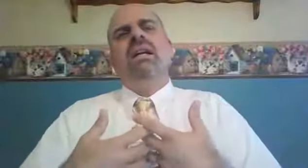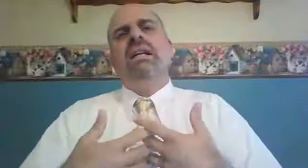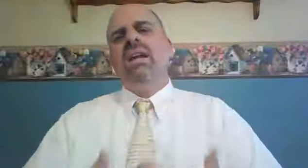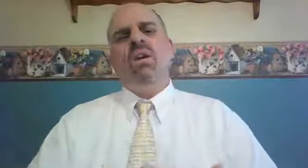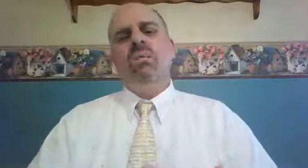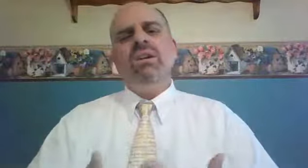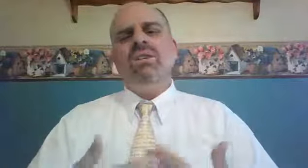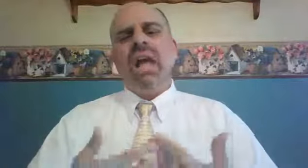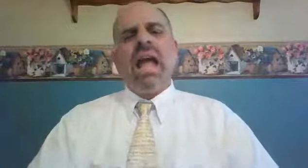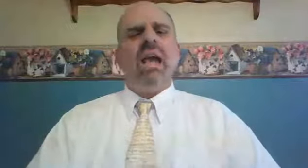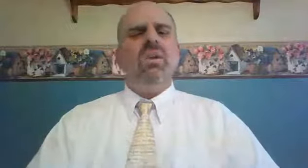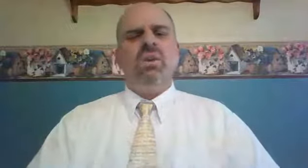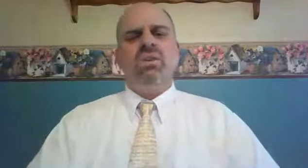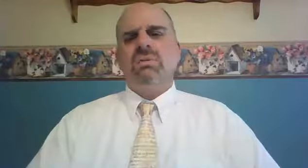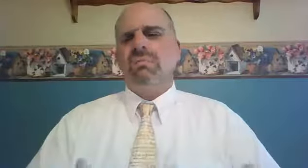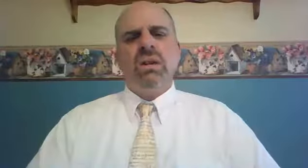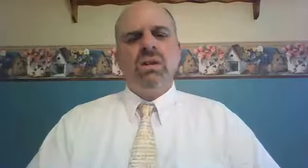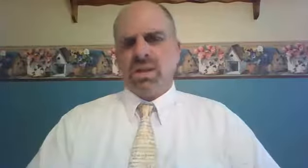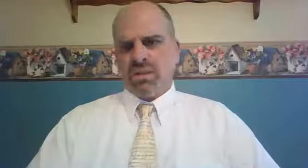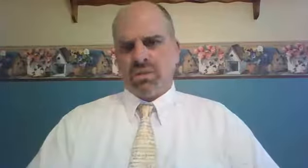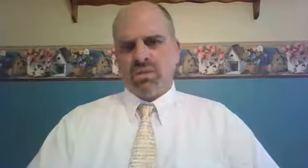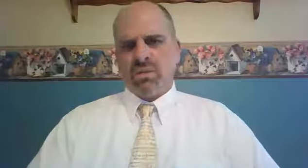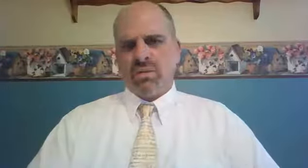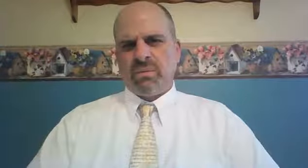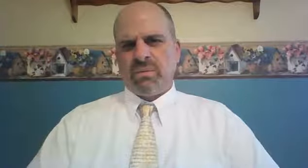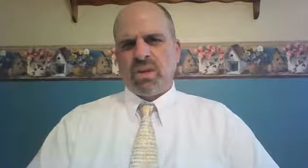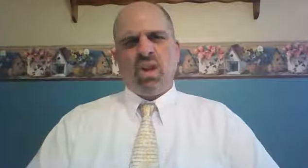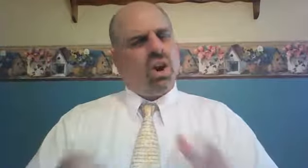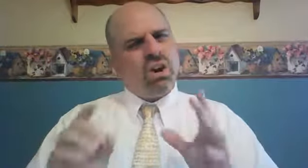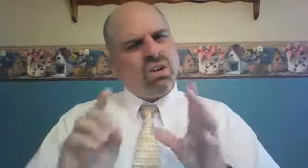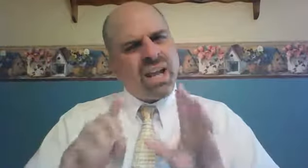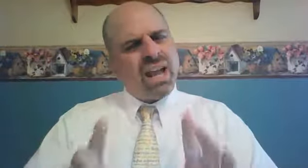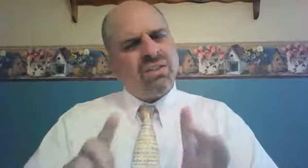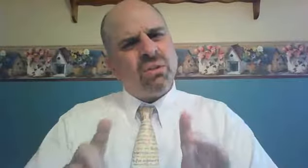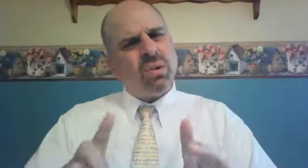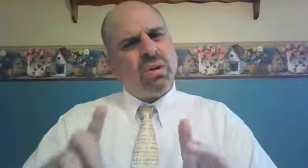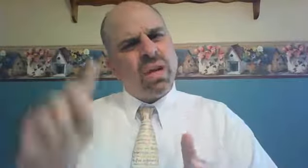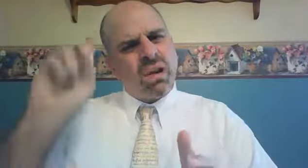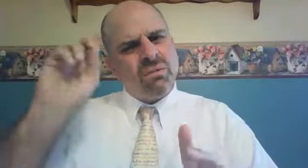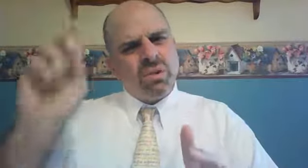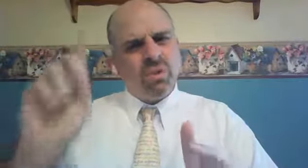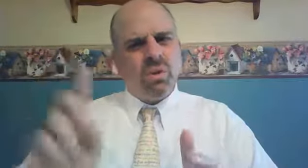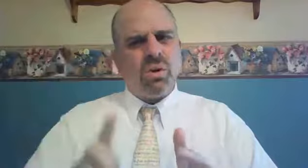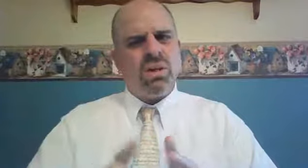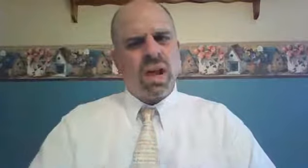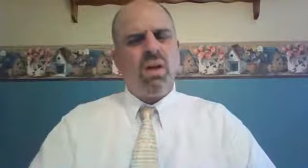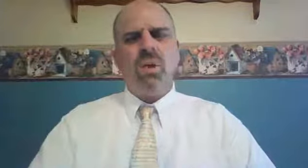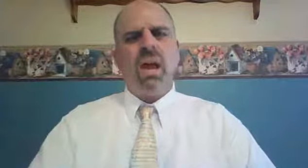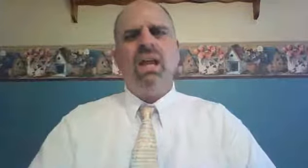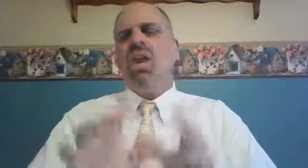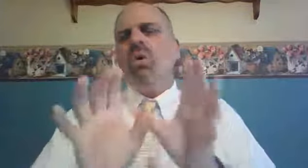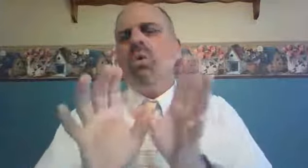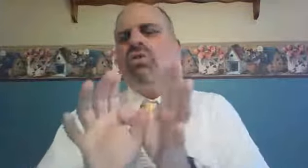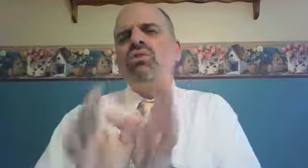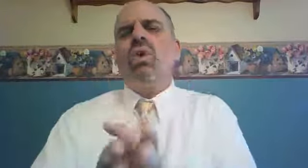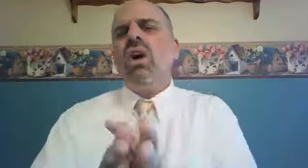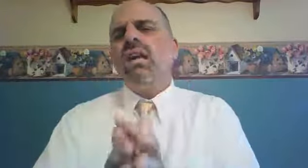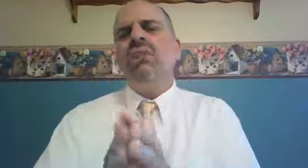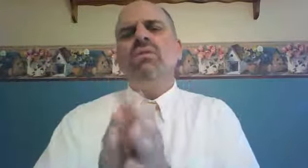Naomi's anguish and bitterness, her testimony of the Lord, Yahweh, was strong enough